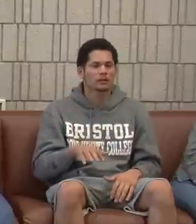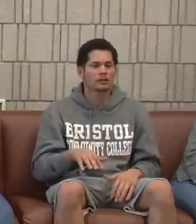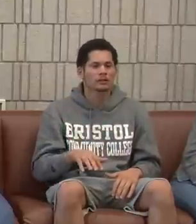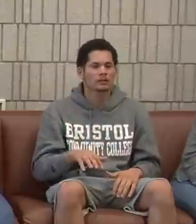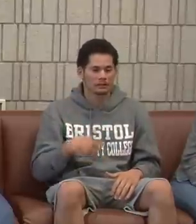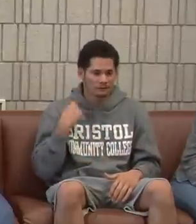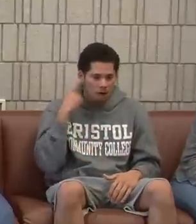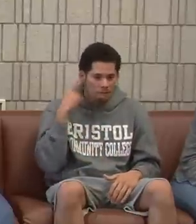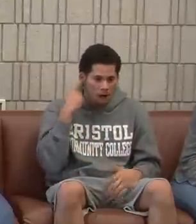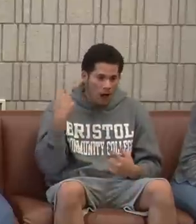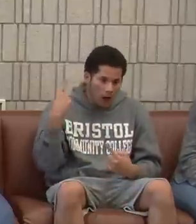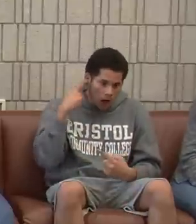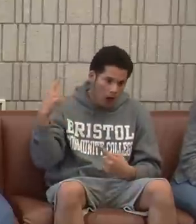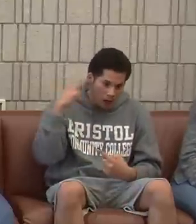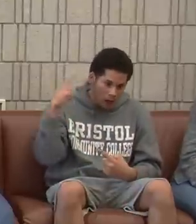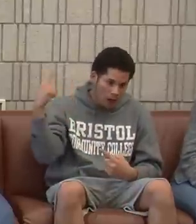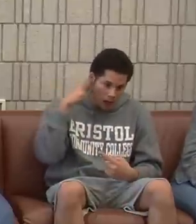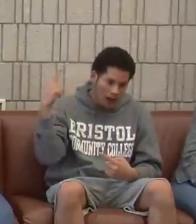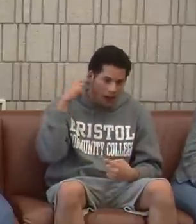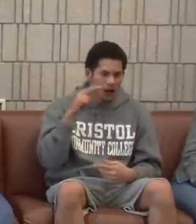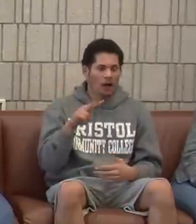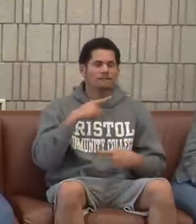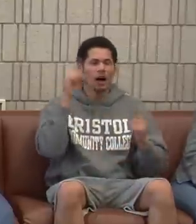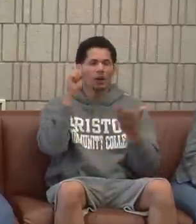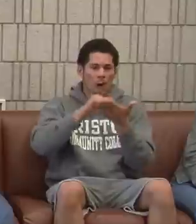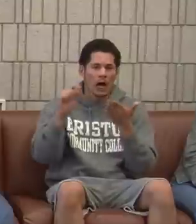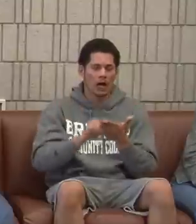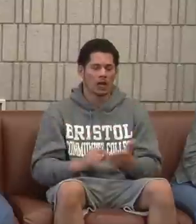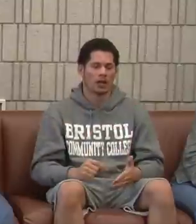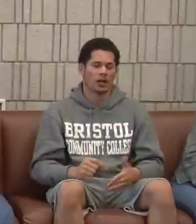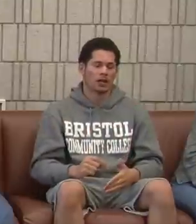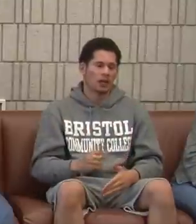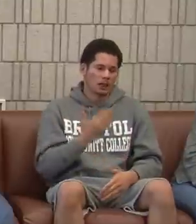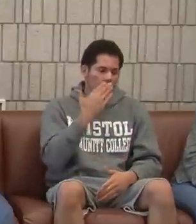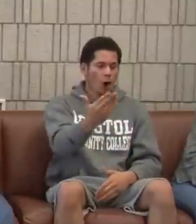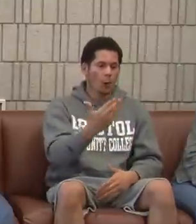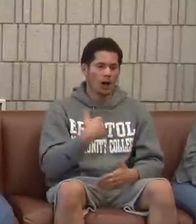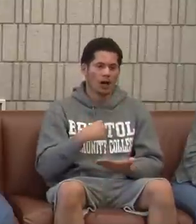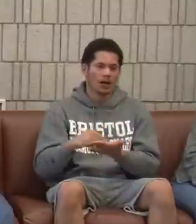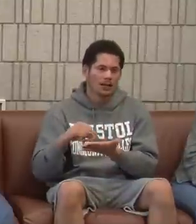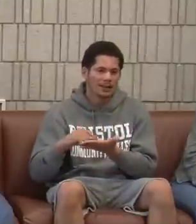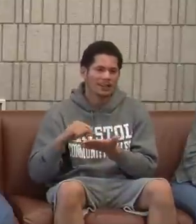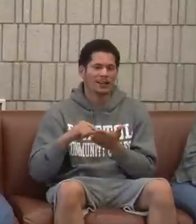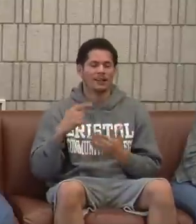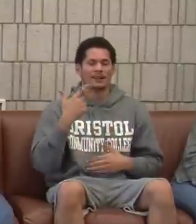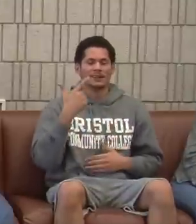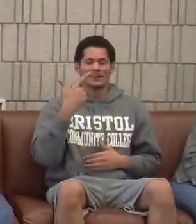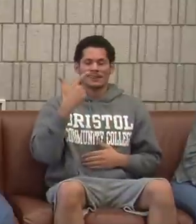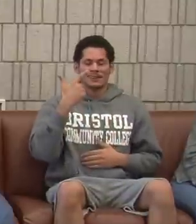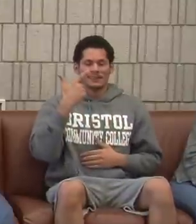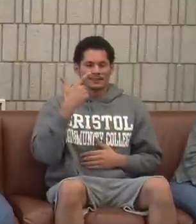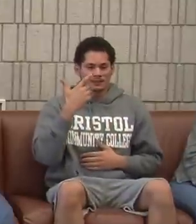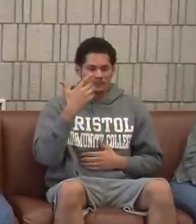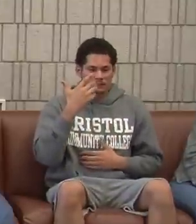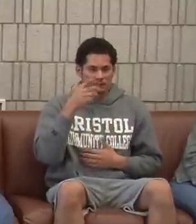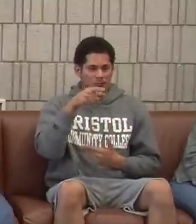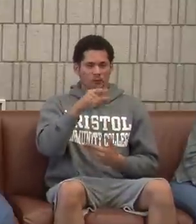deaf. I'm deaf. I'm I'm pointing to my ear. And then finally they'll write something. I'm like, all right. Thank you. Make some piece of paper.